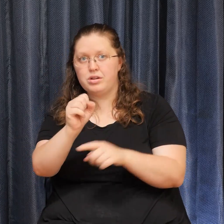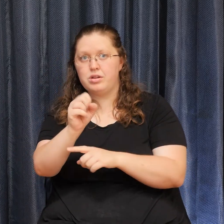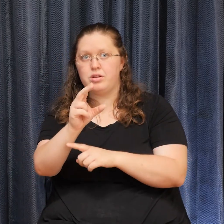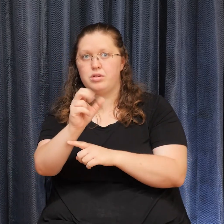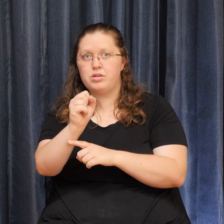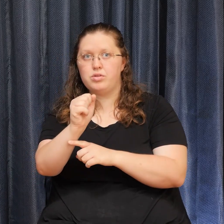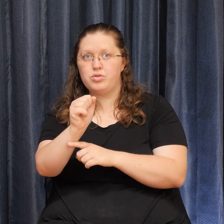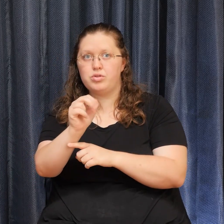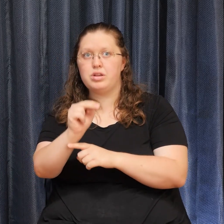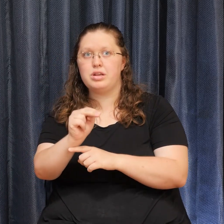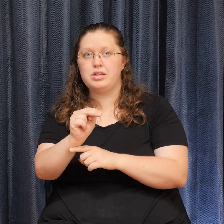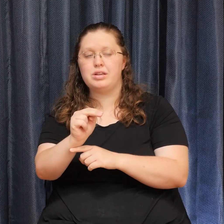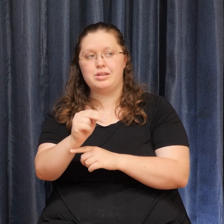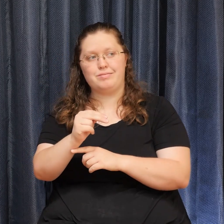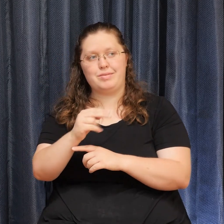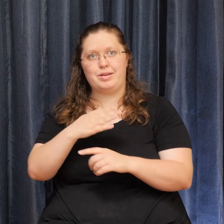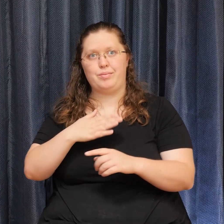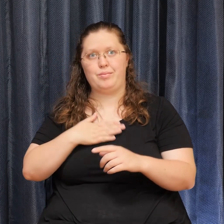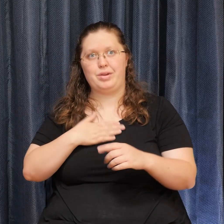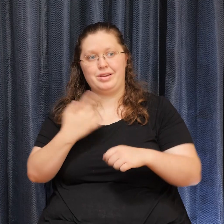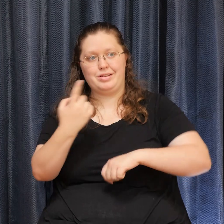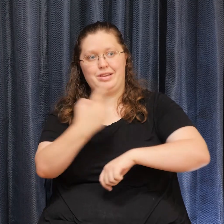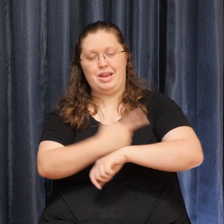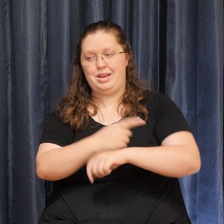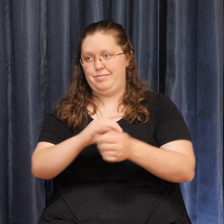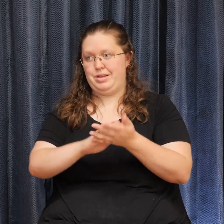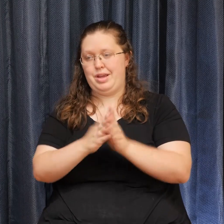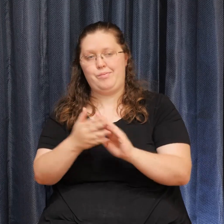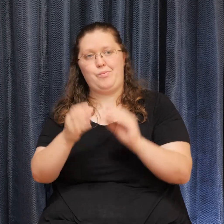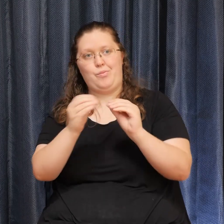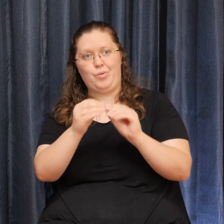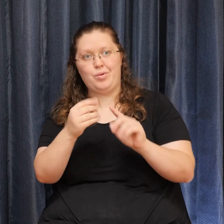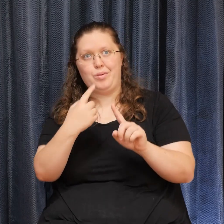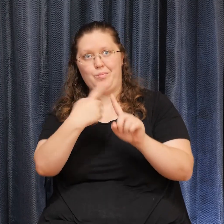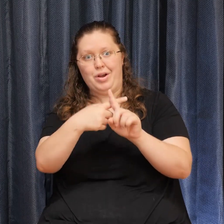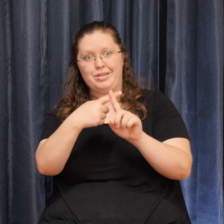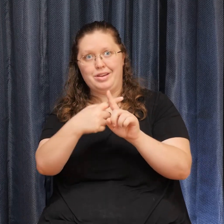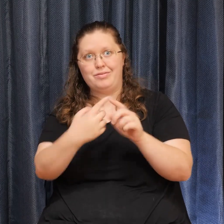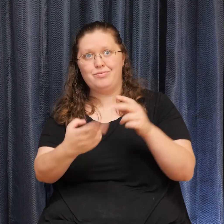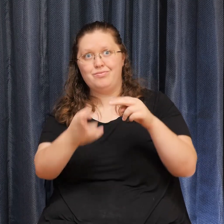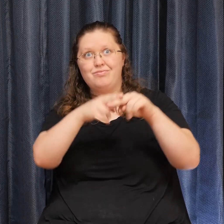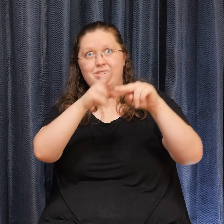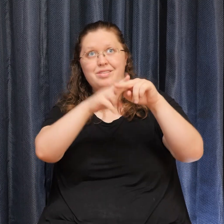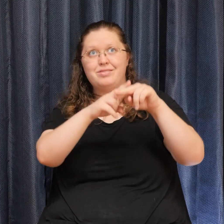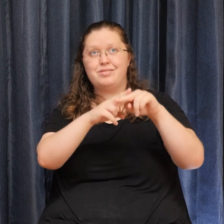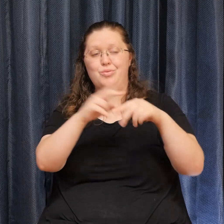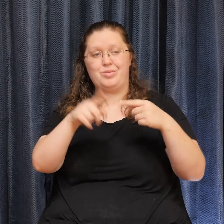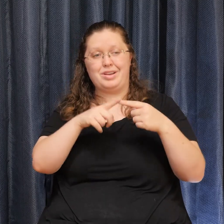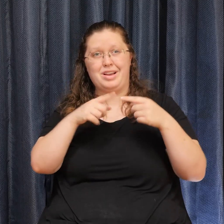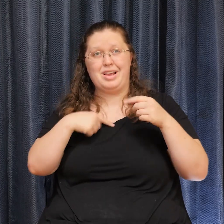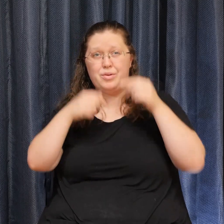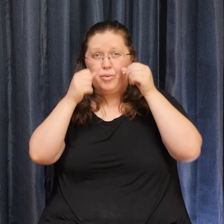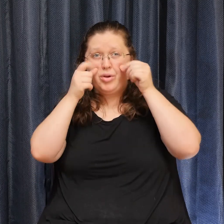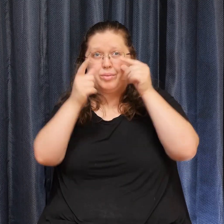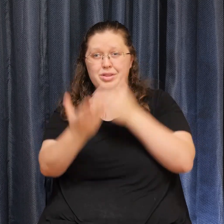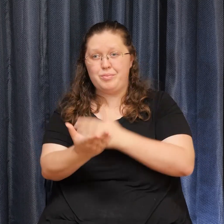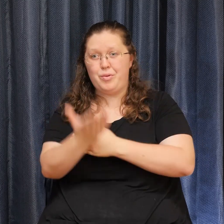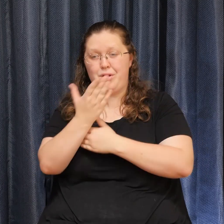In a positive direction My best That didn't start out So good Became considerably better As I